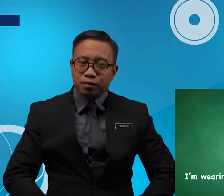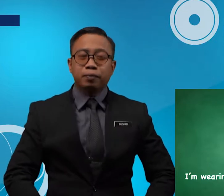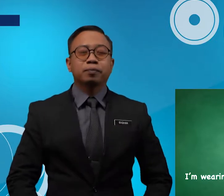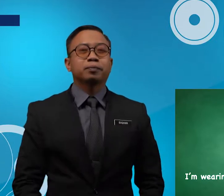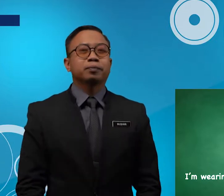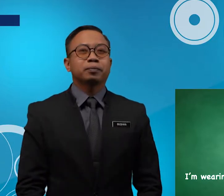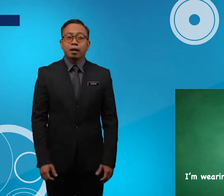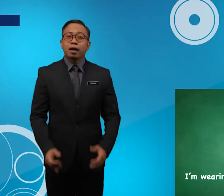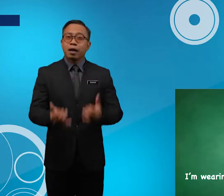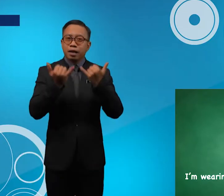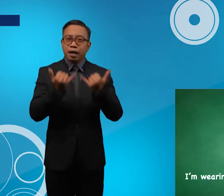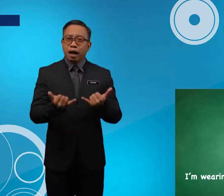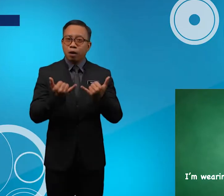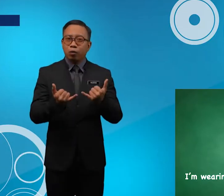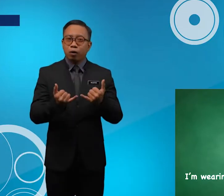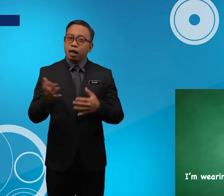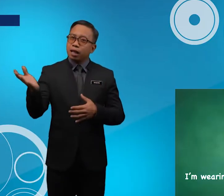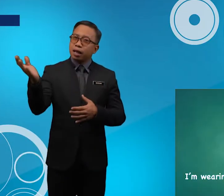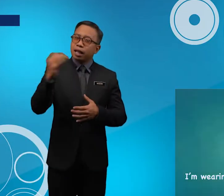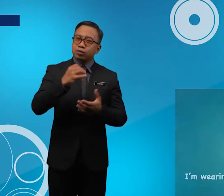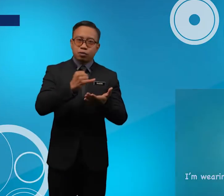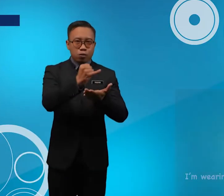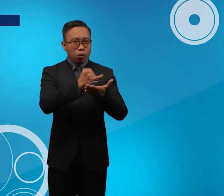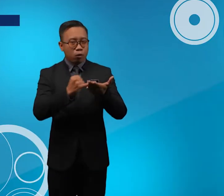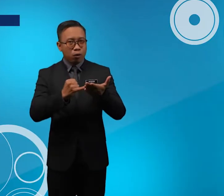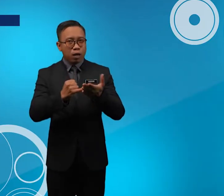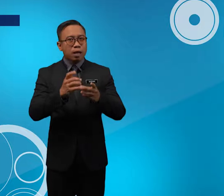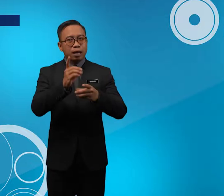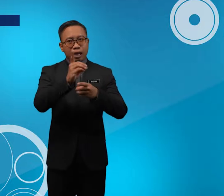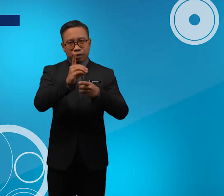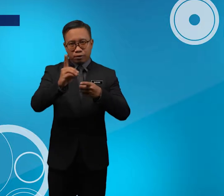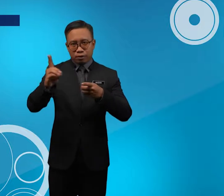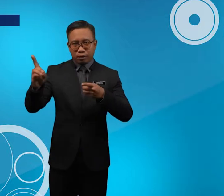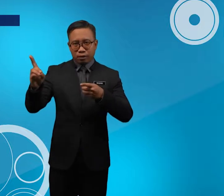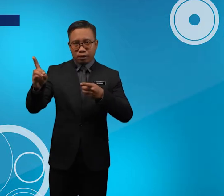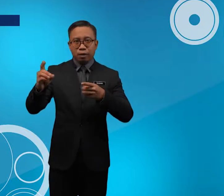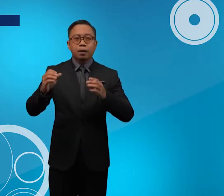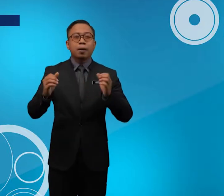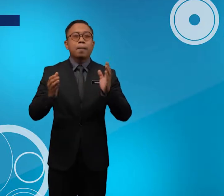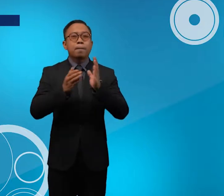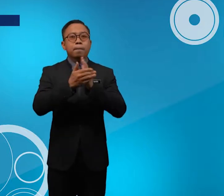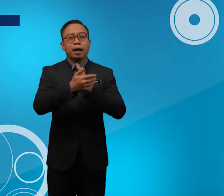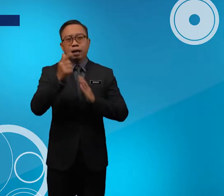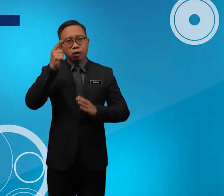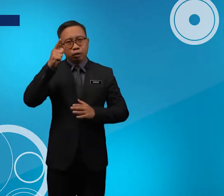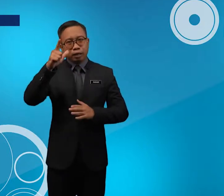Now, Let's Draw Lines By Looking